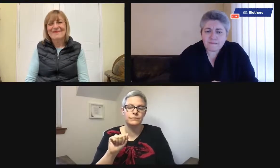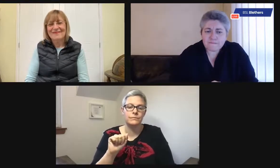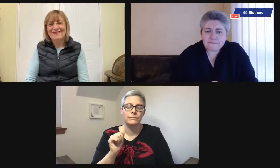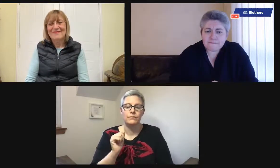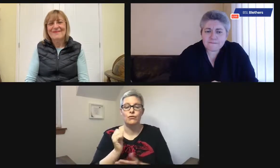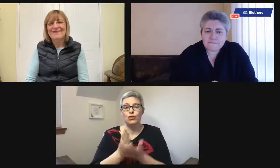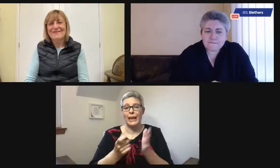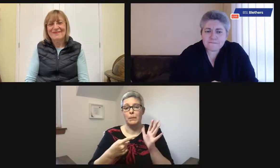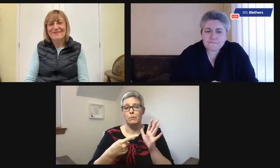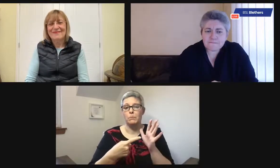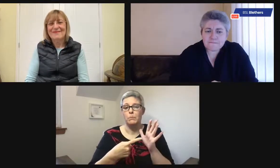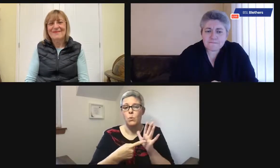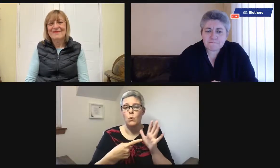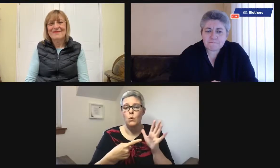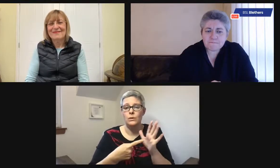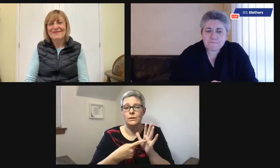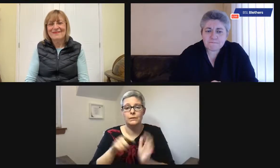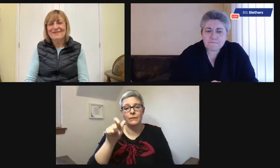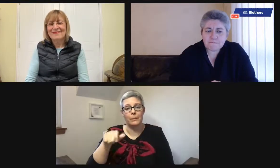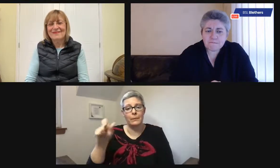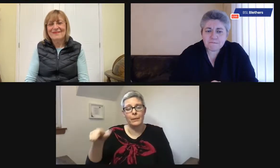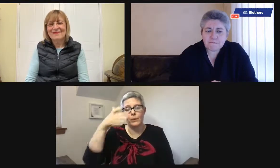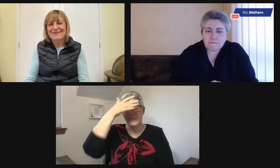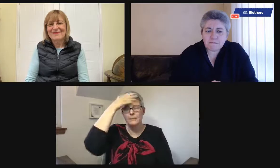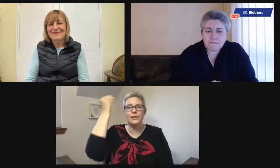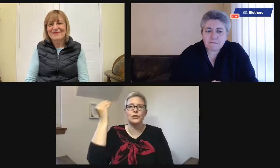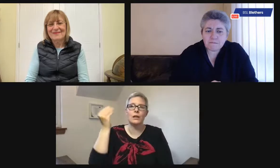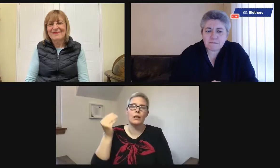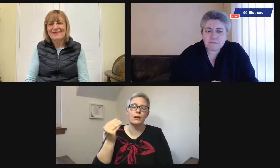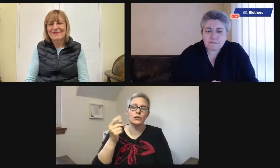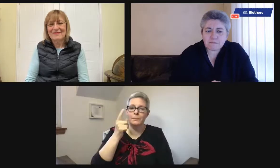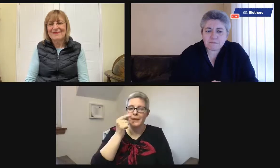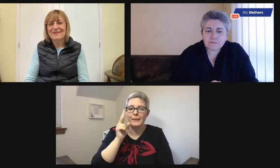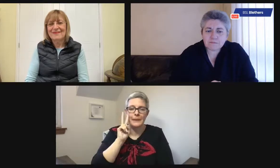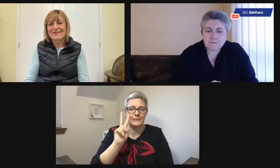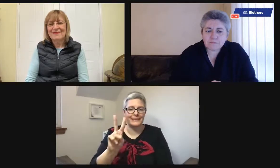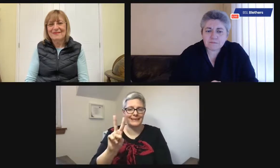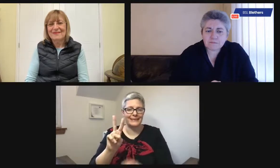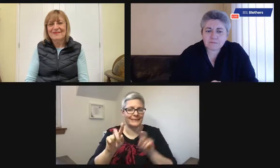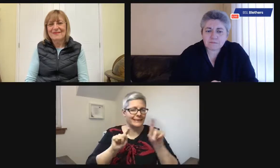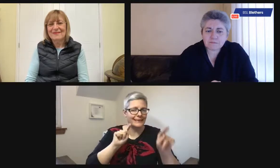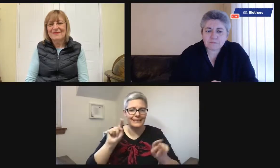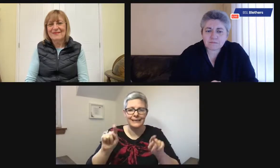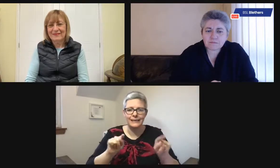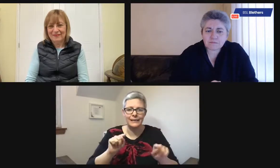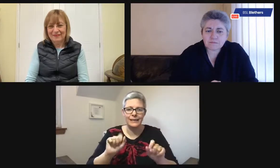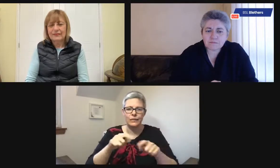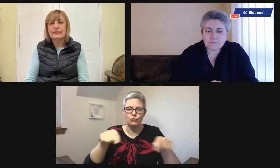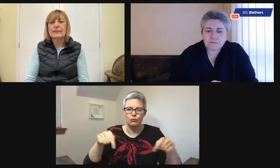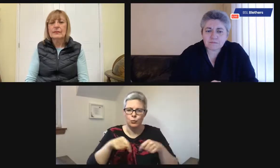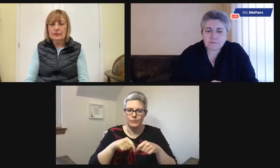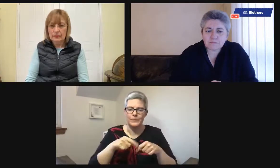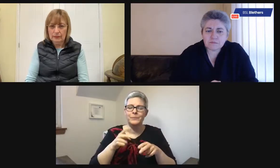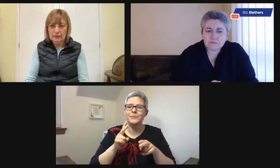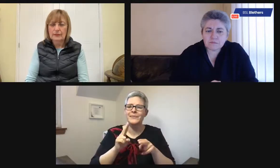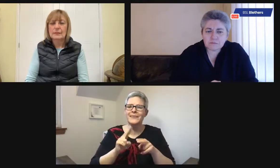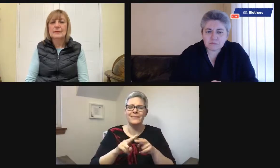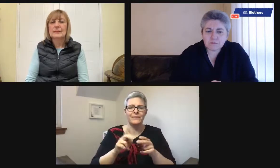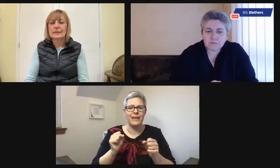It is exactly that. What's important is that people with dementia is that they need to be able to